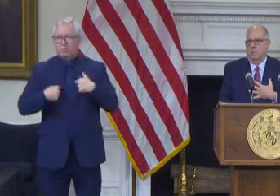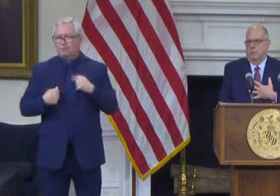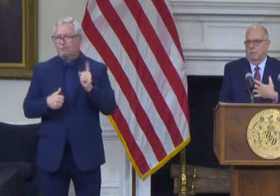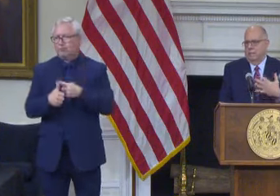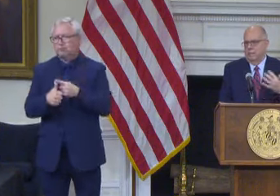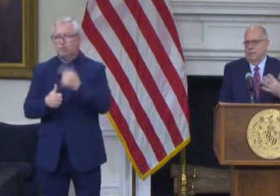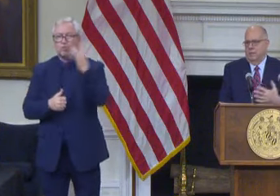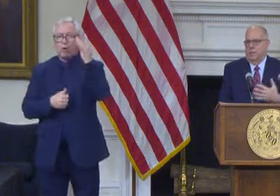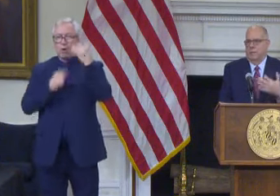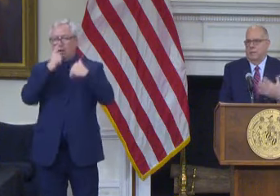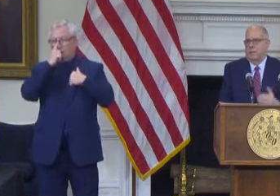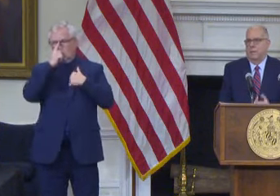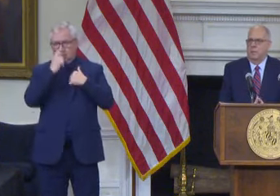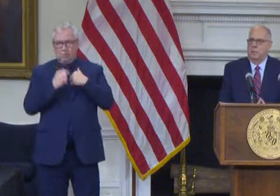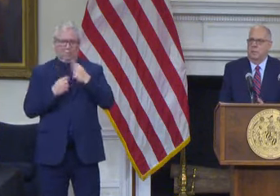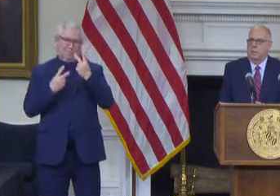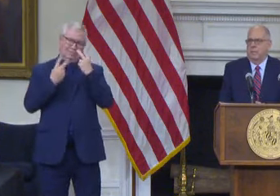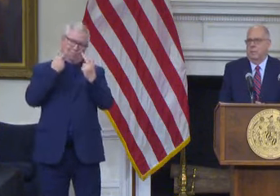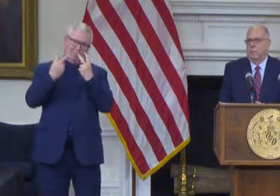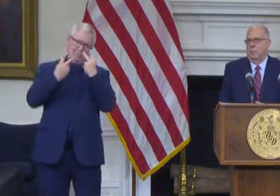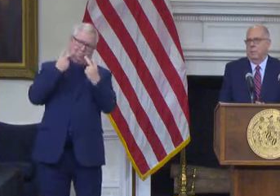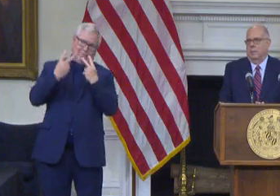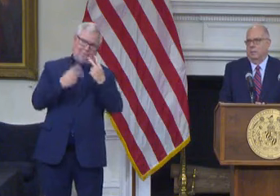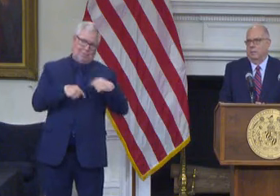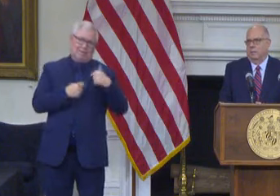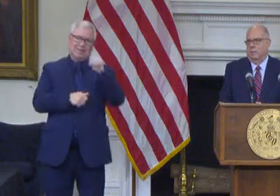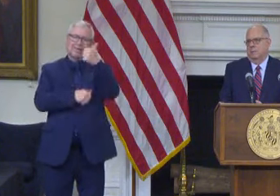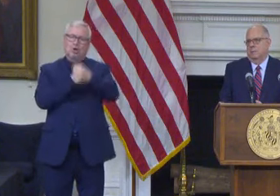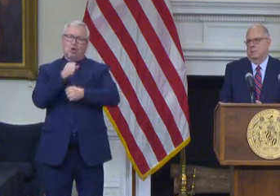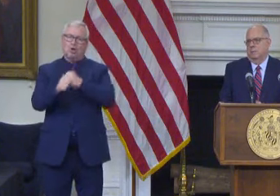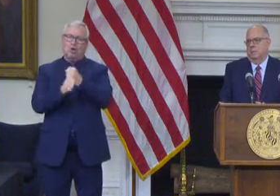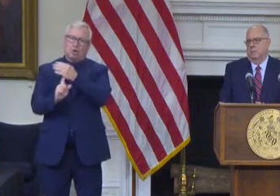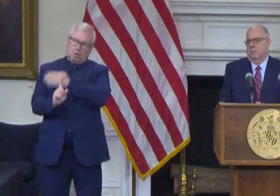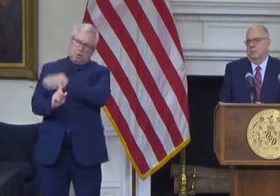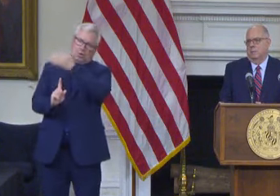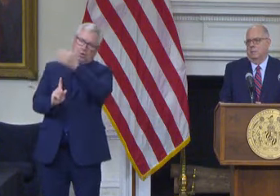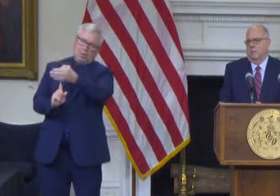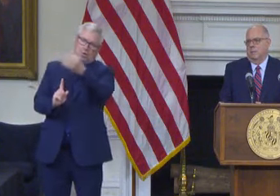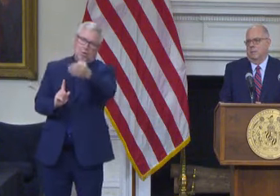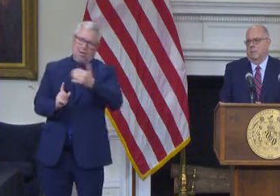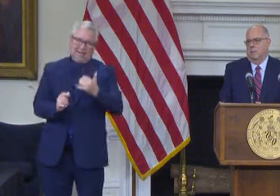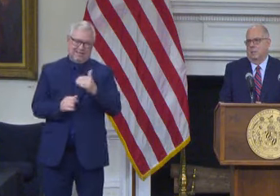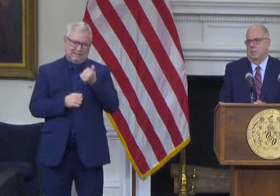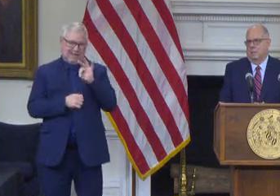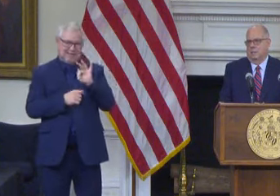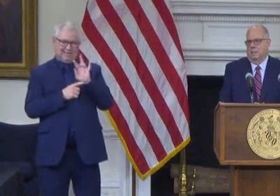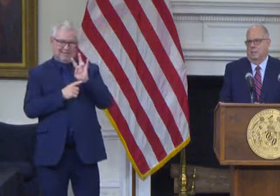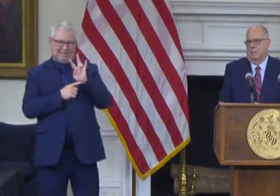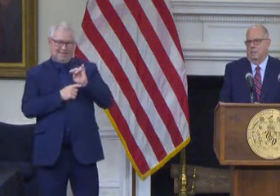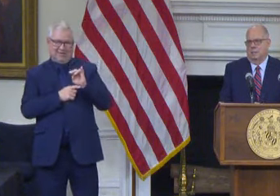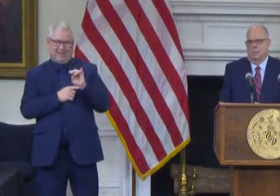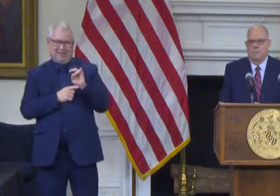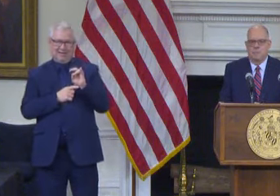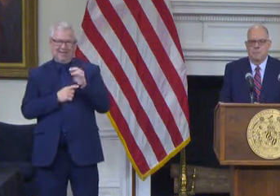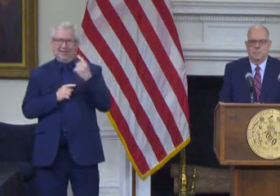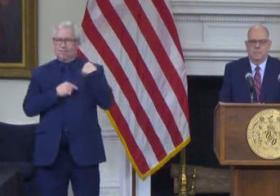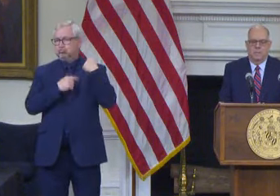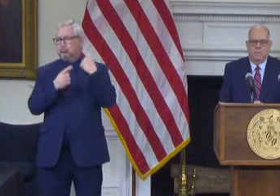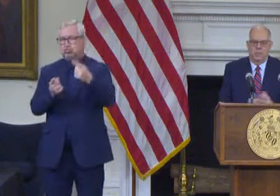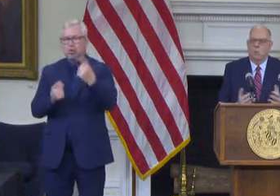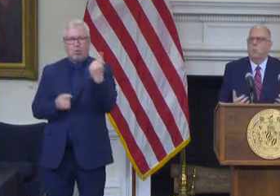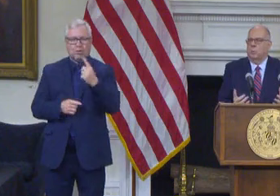single 10 you know 10 year cycle since 1790 when they did the first census has been a Democratic governor and a Democratic legislature so